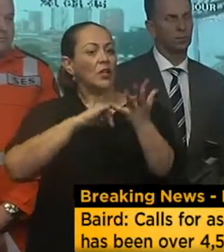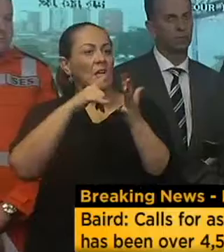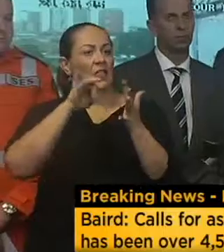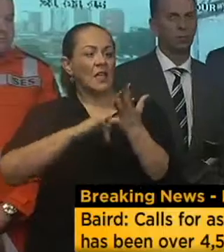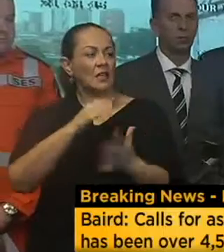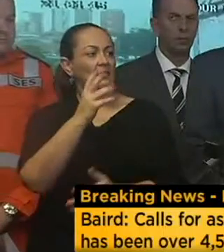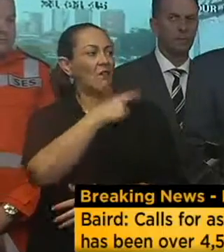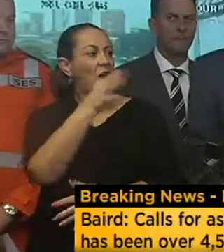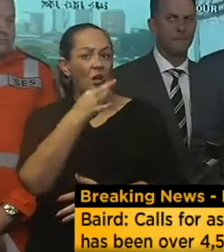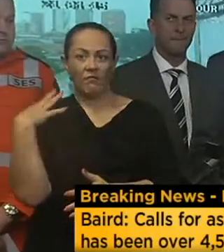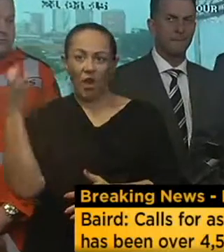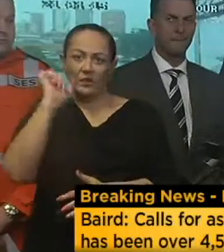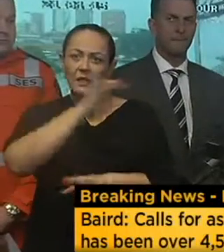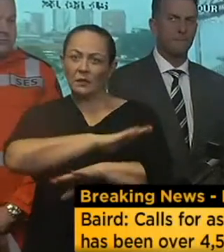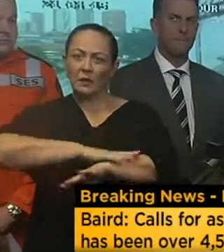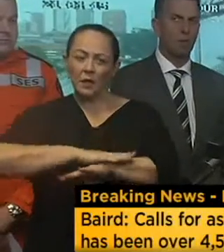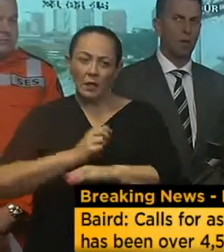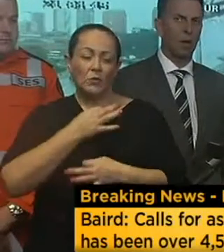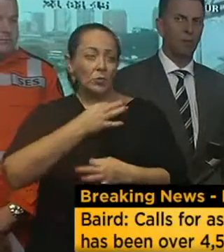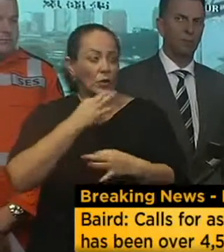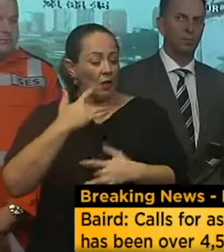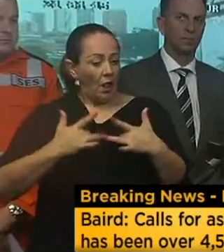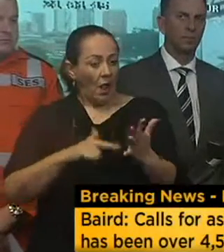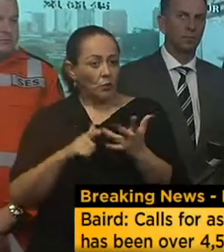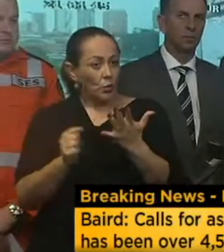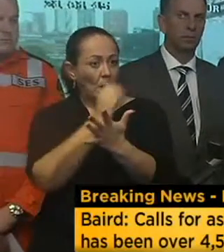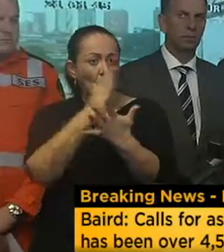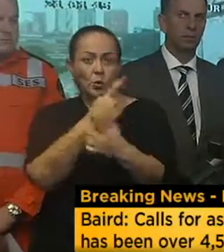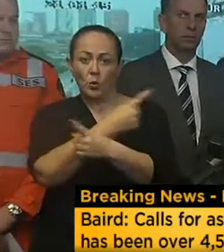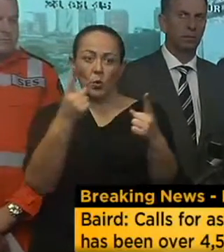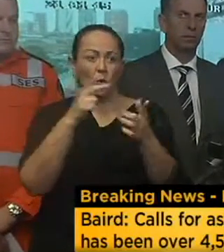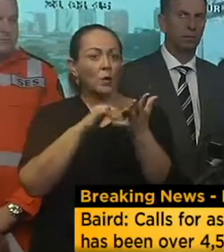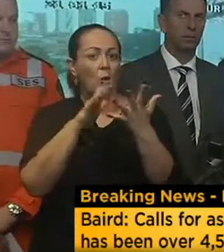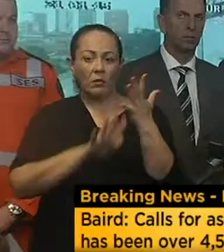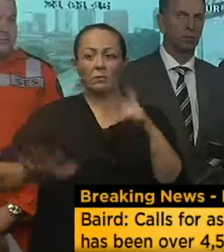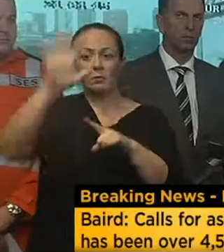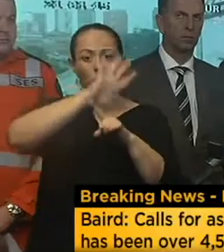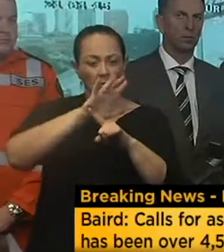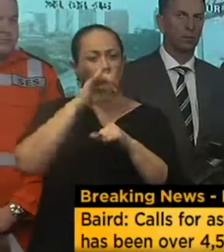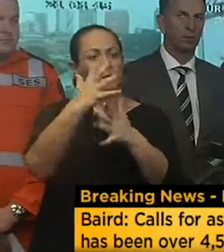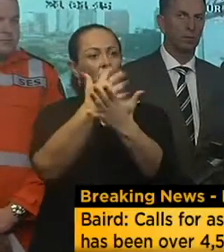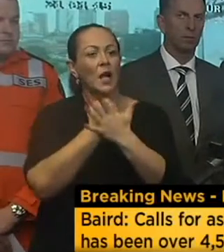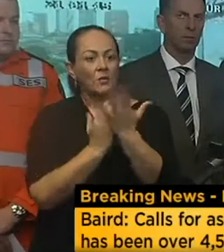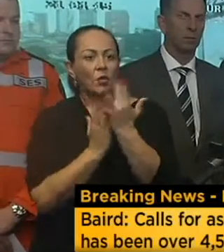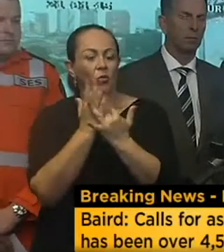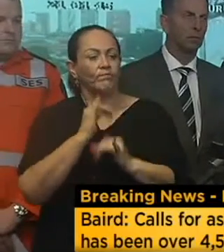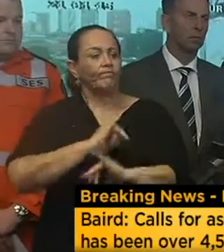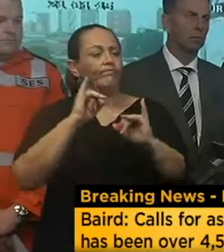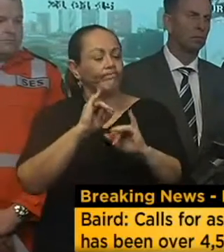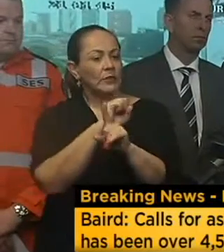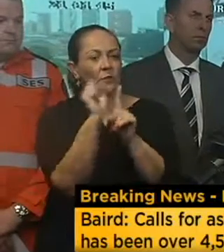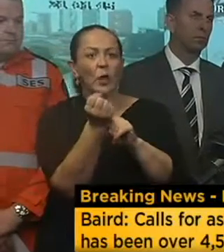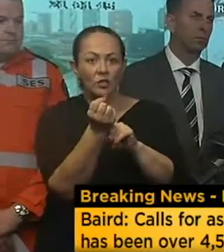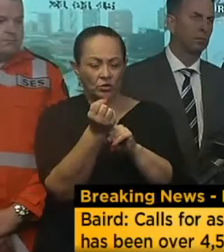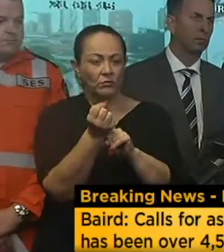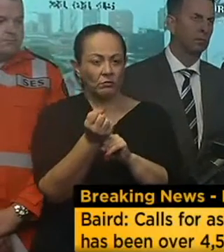who are risking life and limb to ensure that the people of this state can get through this tragedy and this